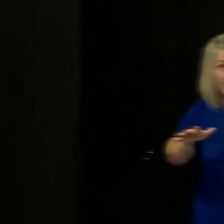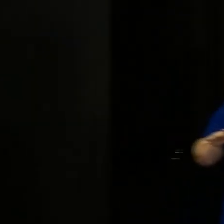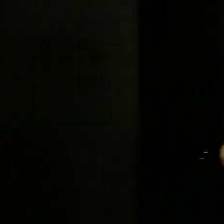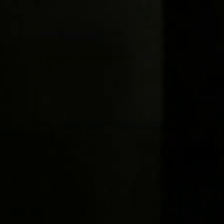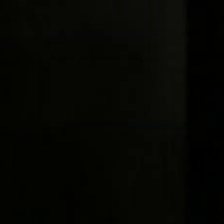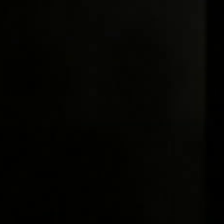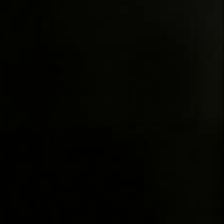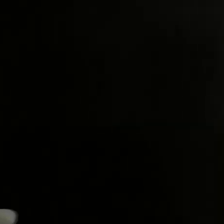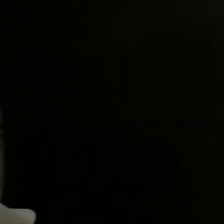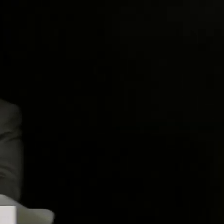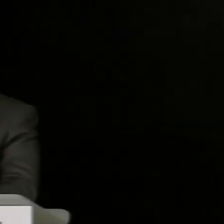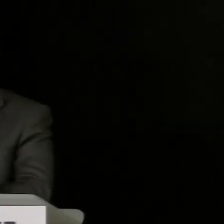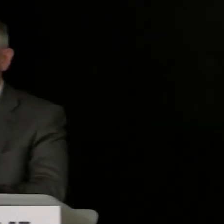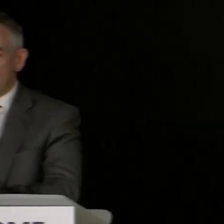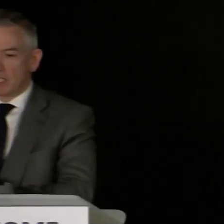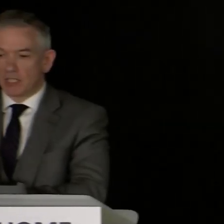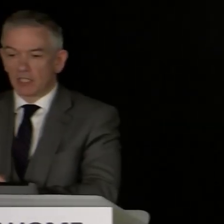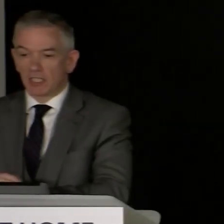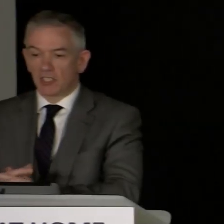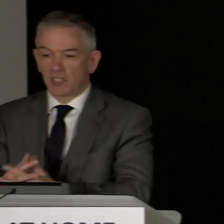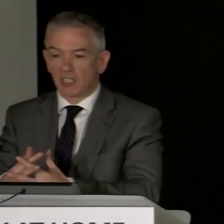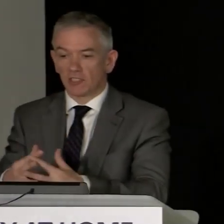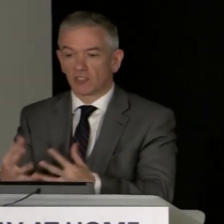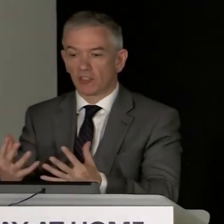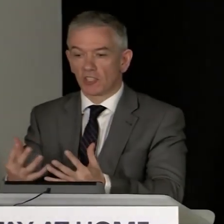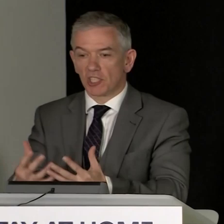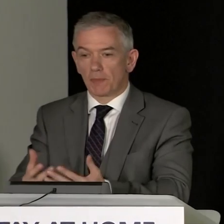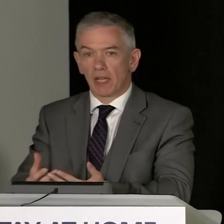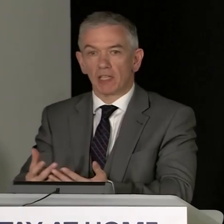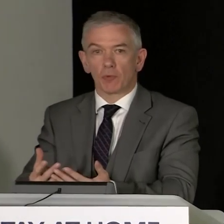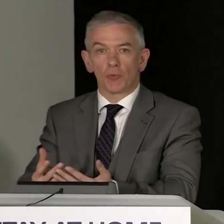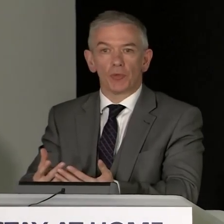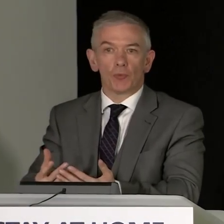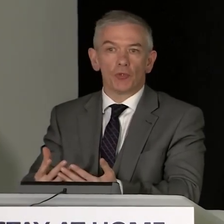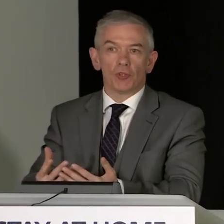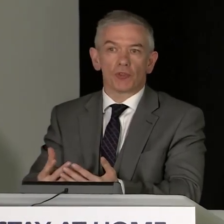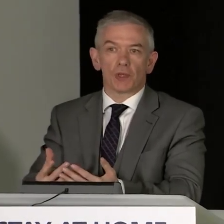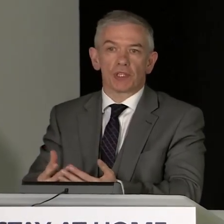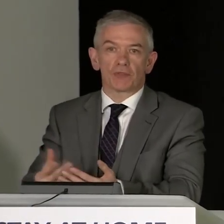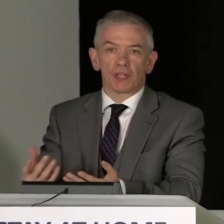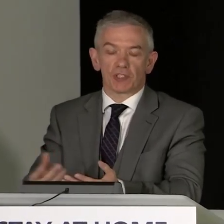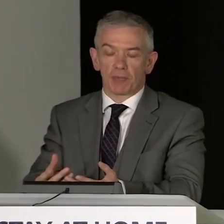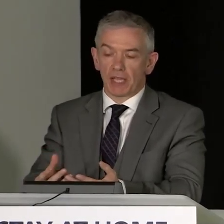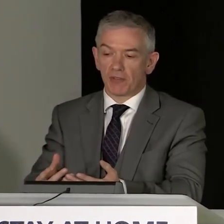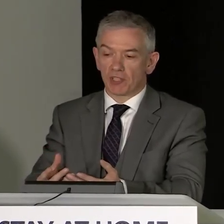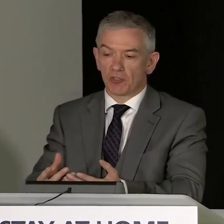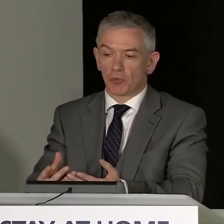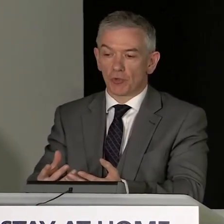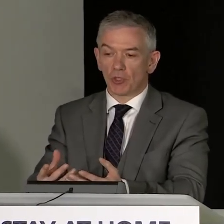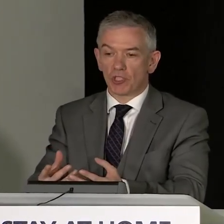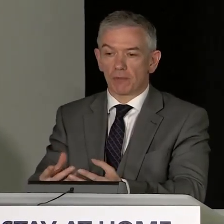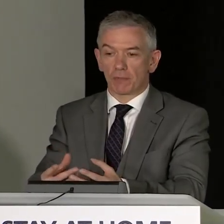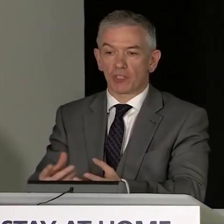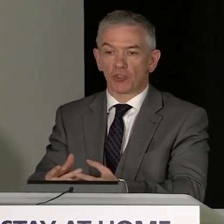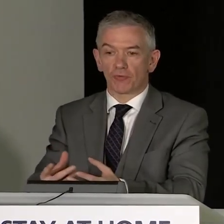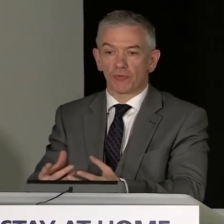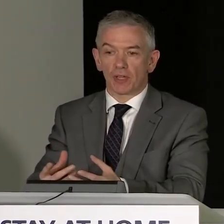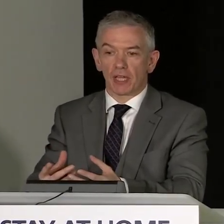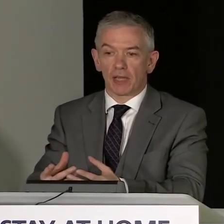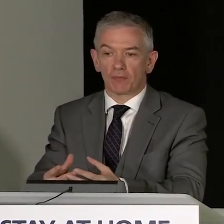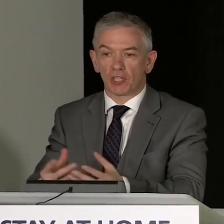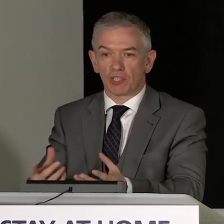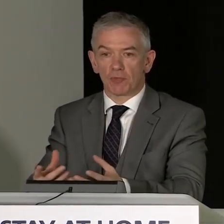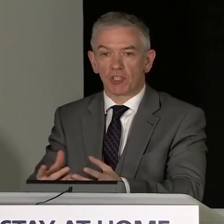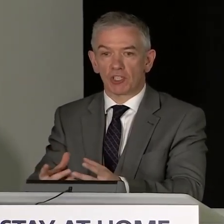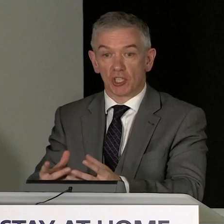Gregor? Yeah, so, as I started to describe earlier, we know that the way that this virus behaves is once that bridge of